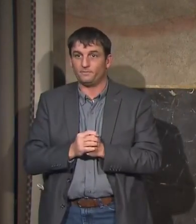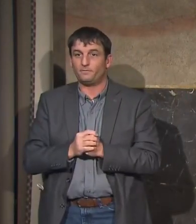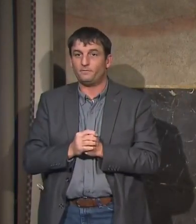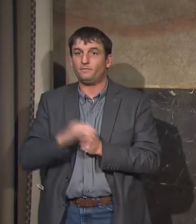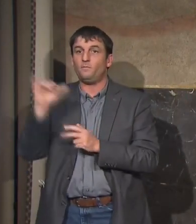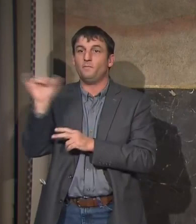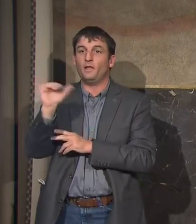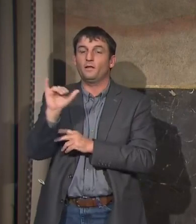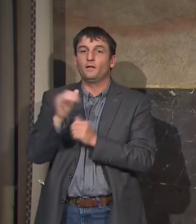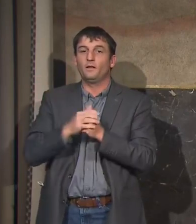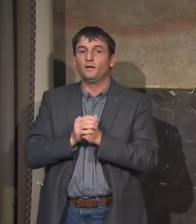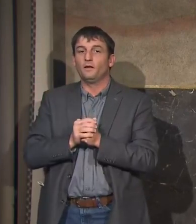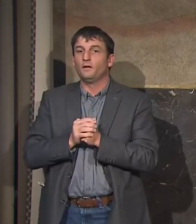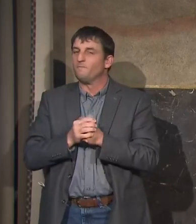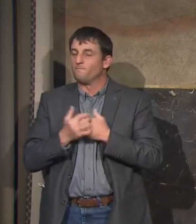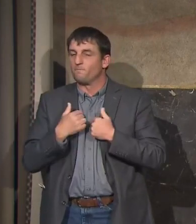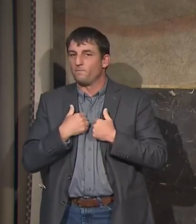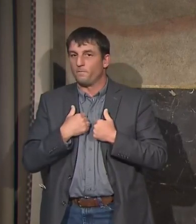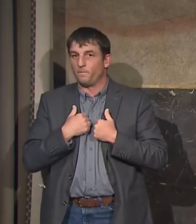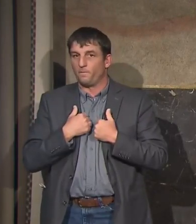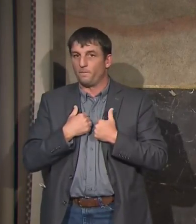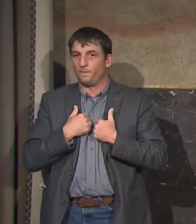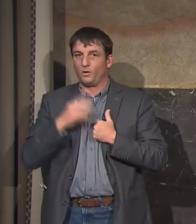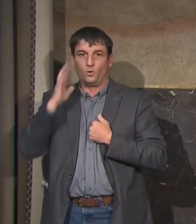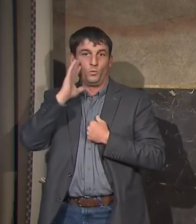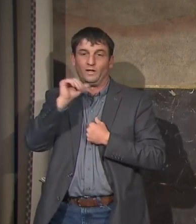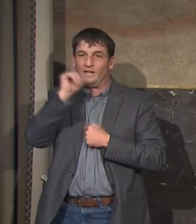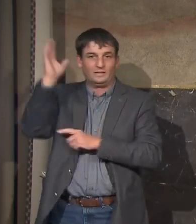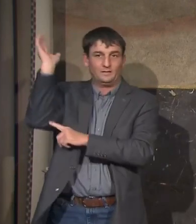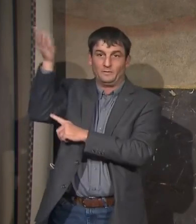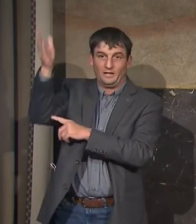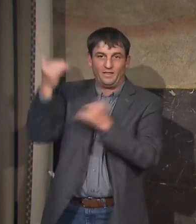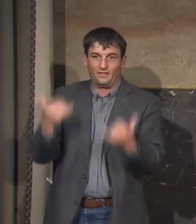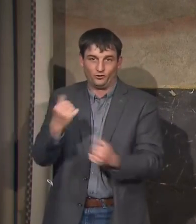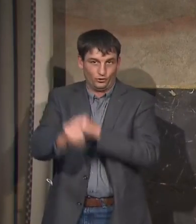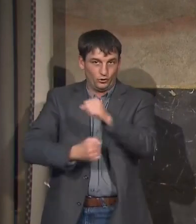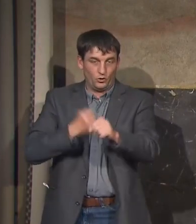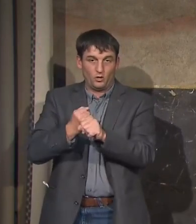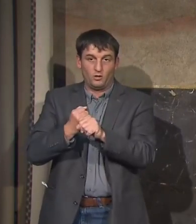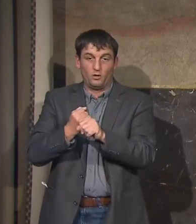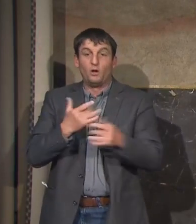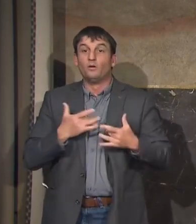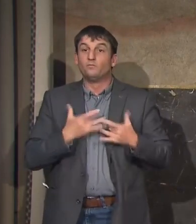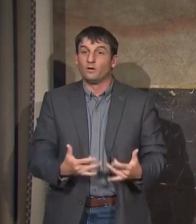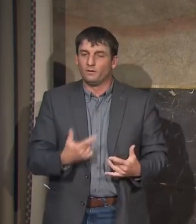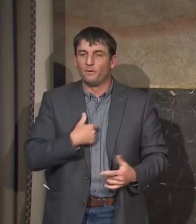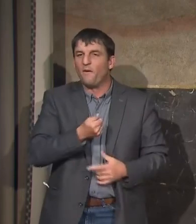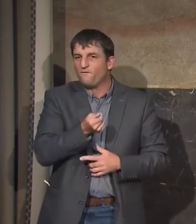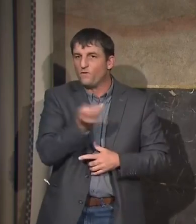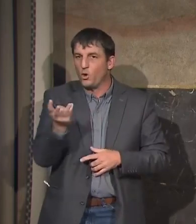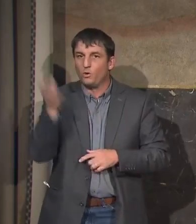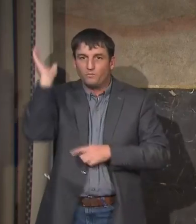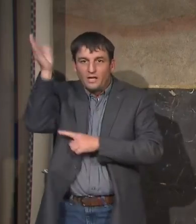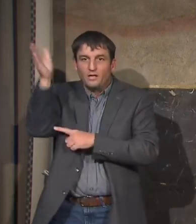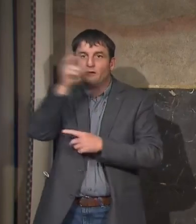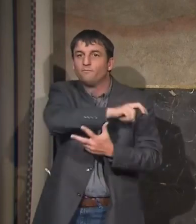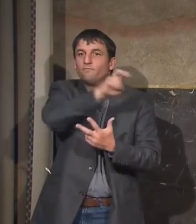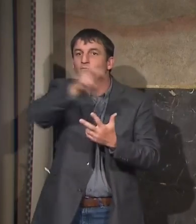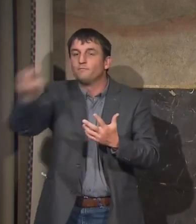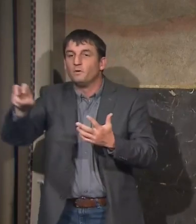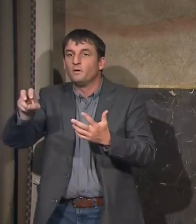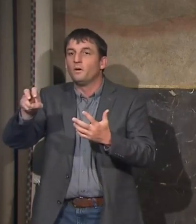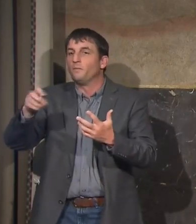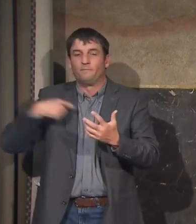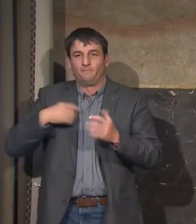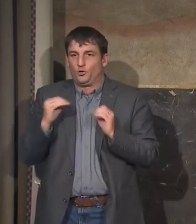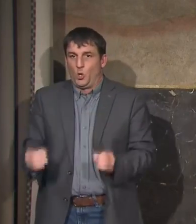And you know I won't be delivering any commencement speeches this year and I normally deliver several. And the one thing I want to tell